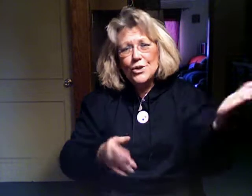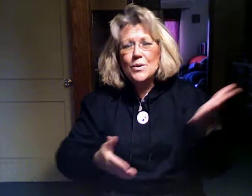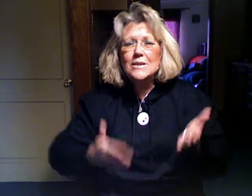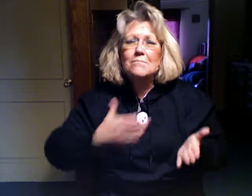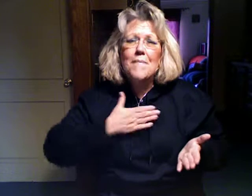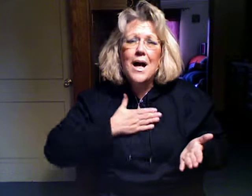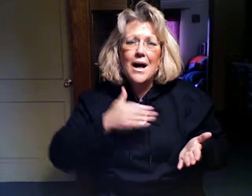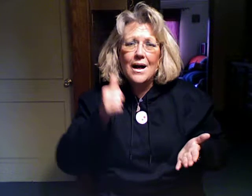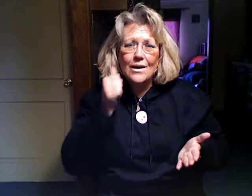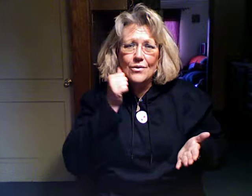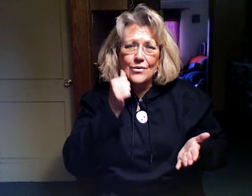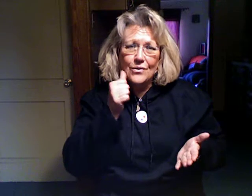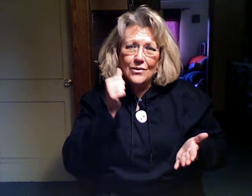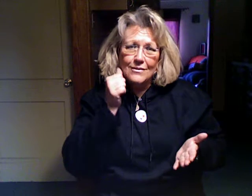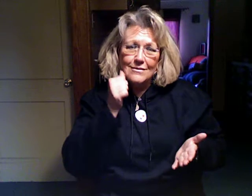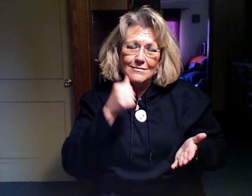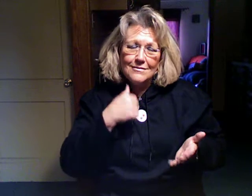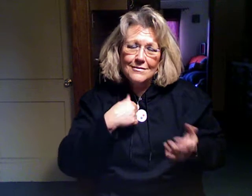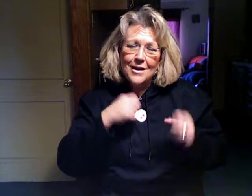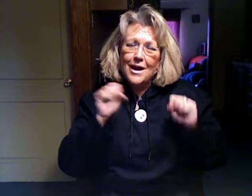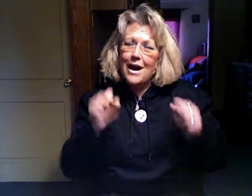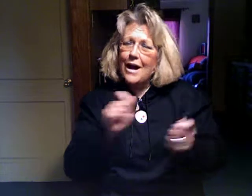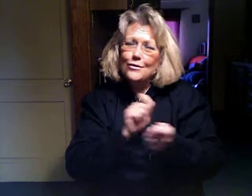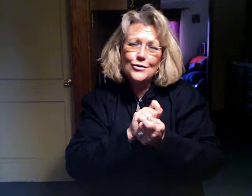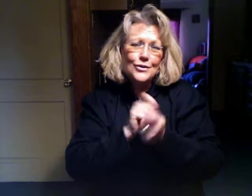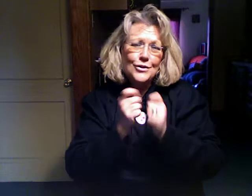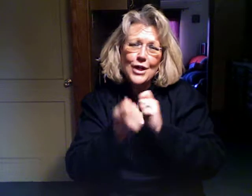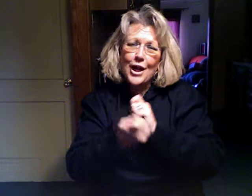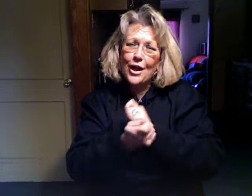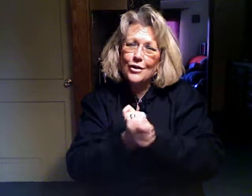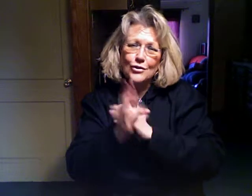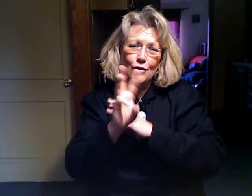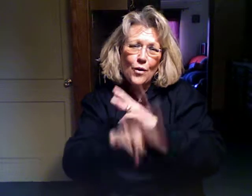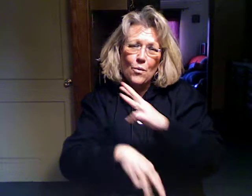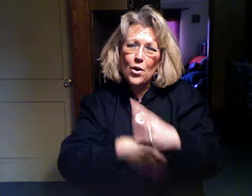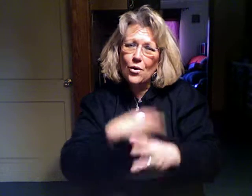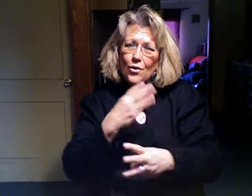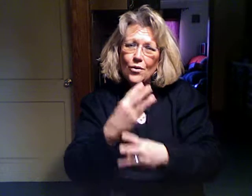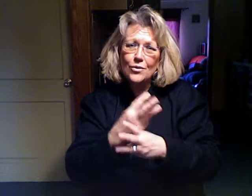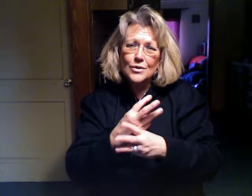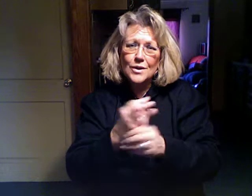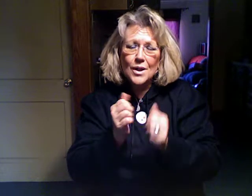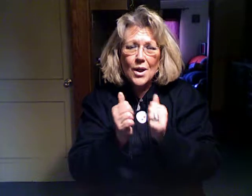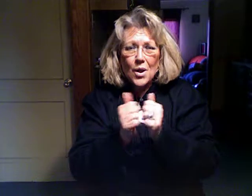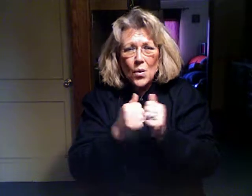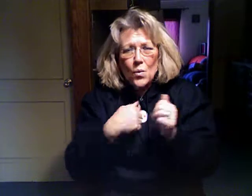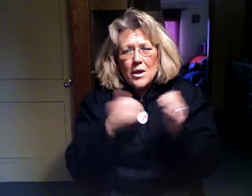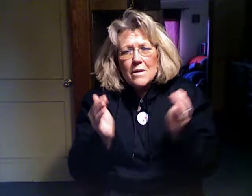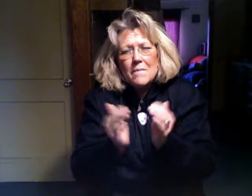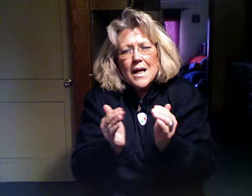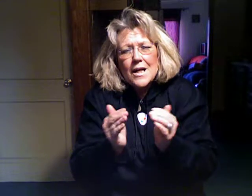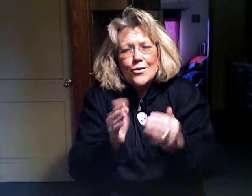she was my girl I could change the world With my little